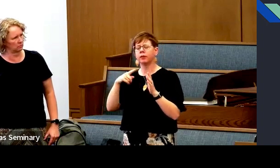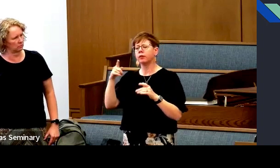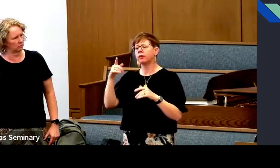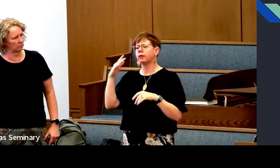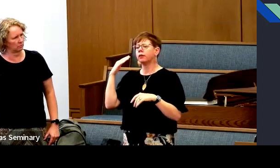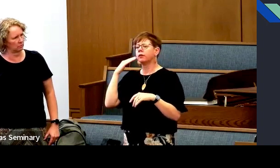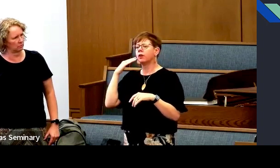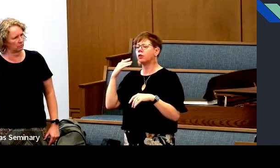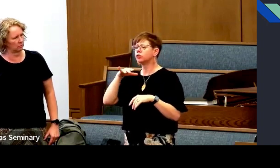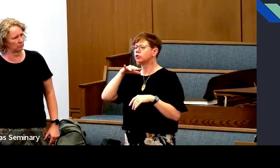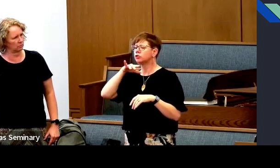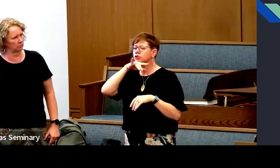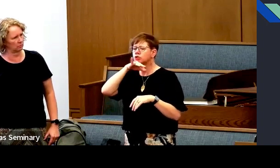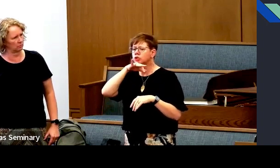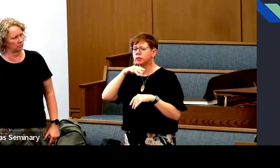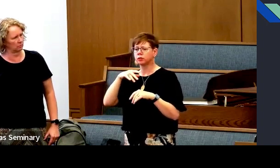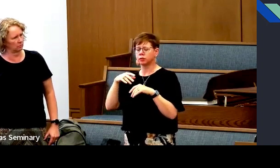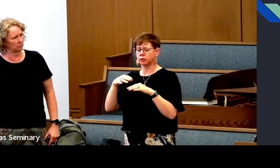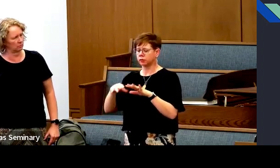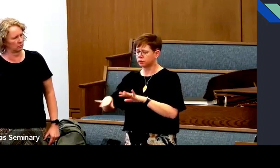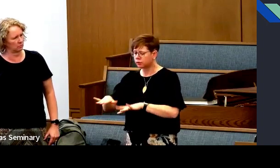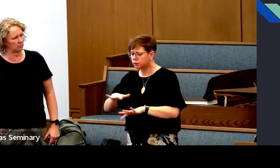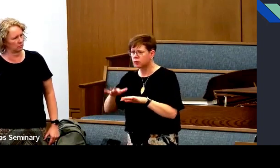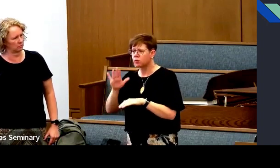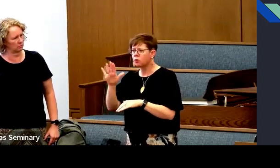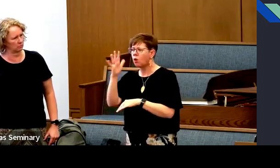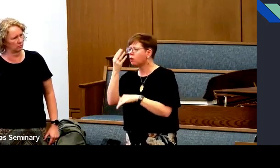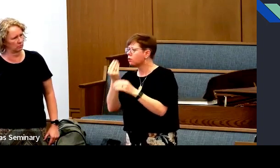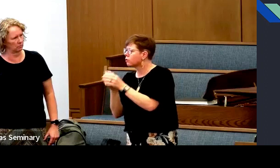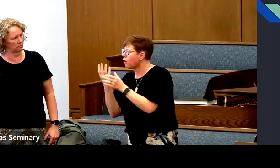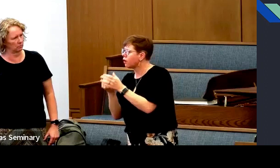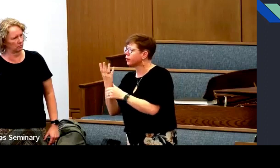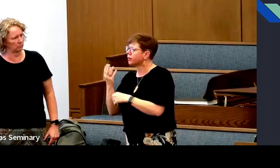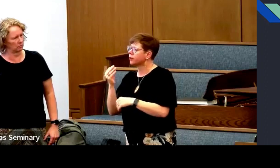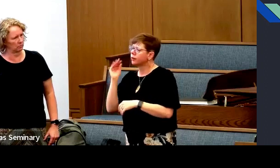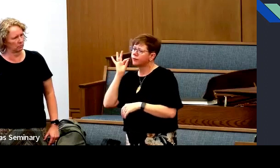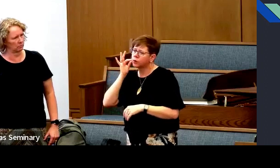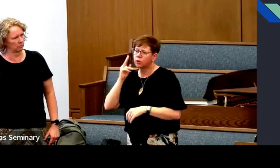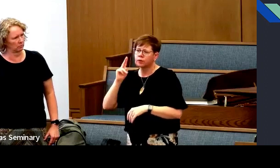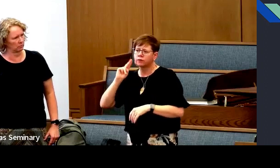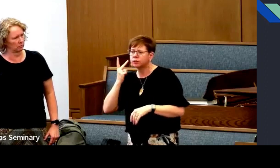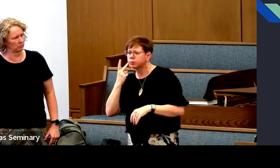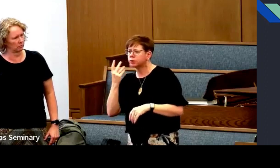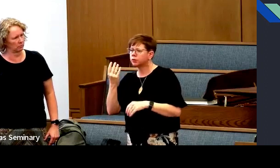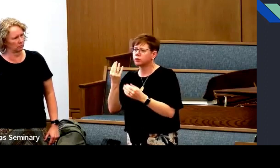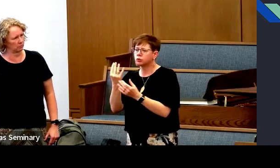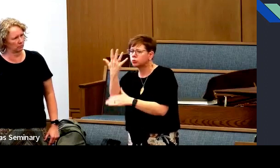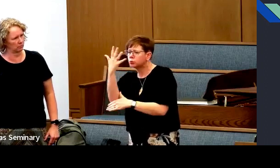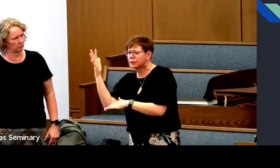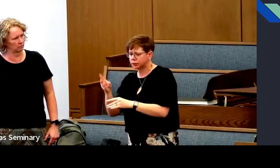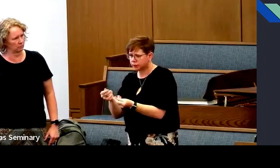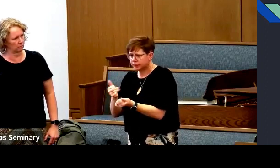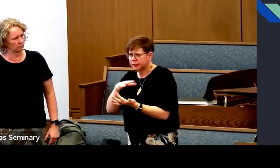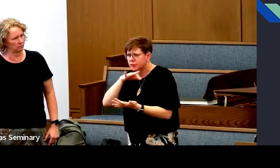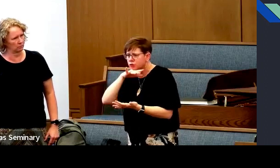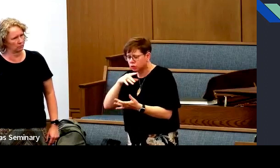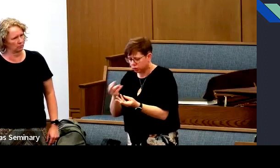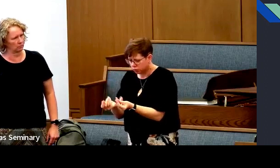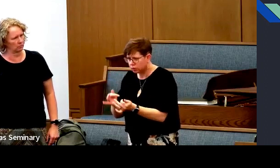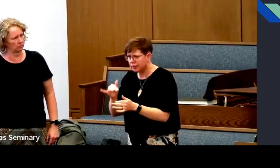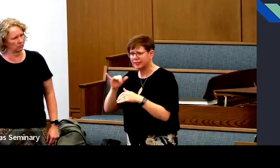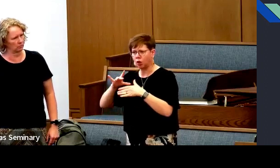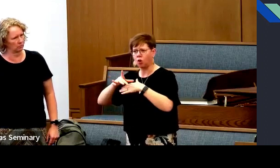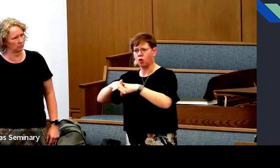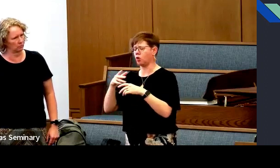And it's the same as, you know, in your garden, there's dirt, there's fruits and vegetables